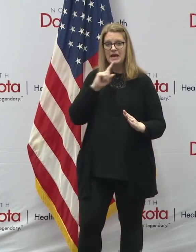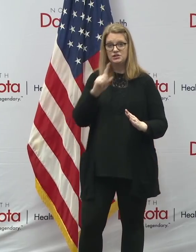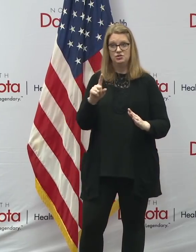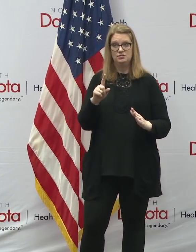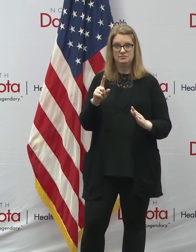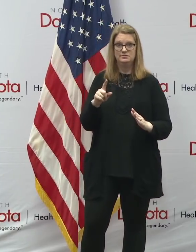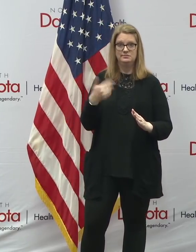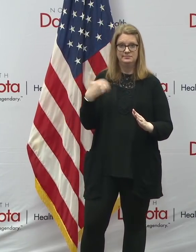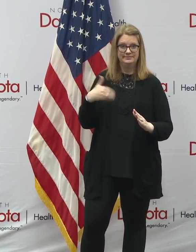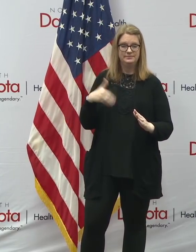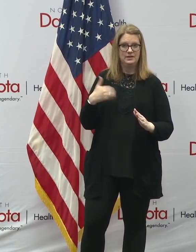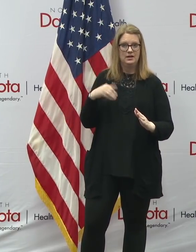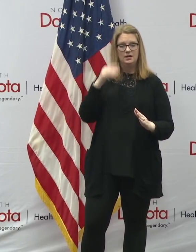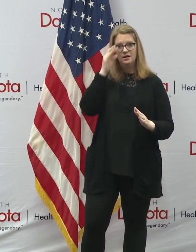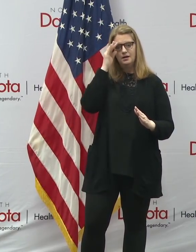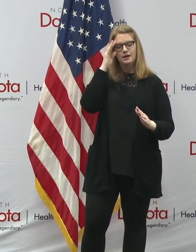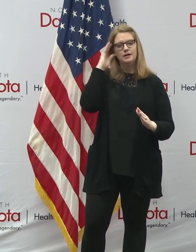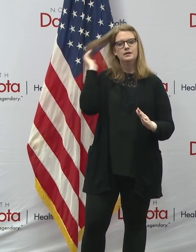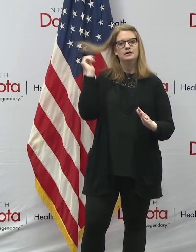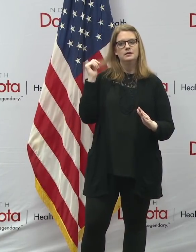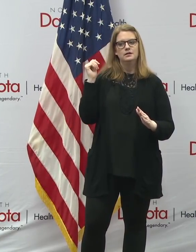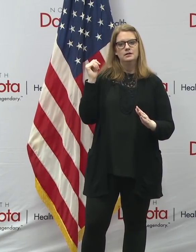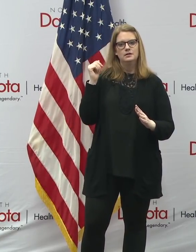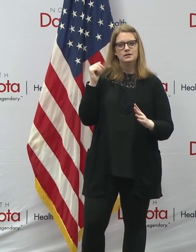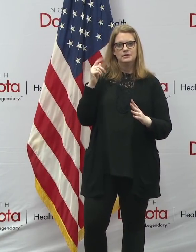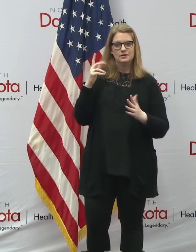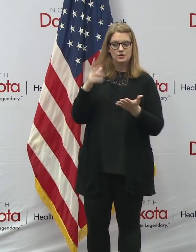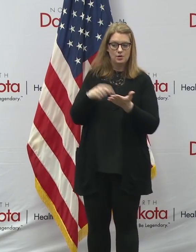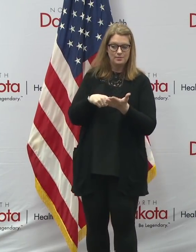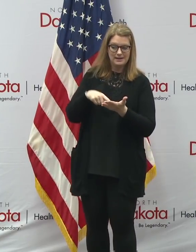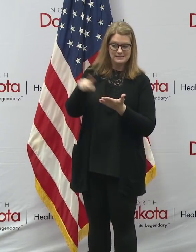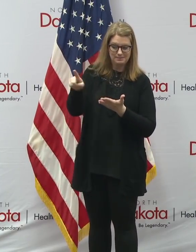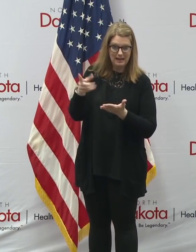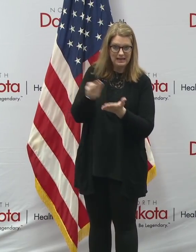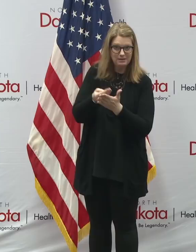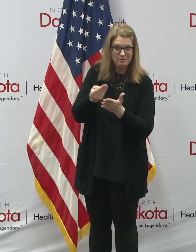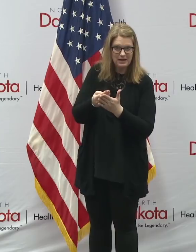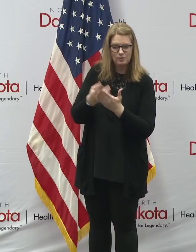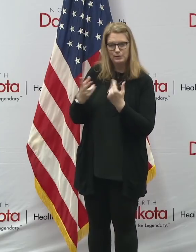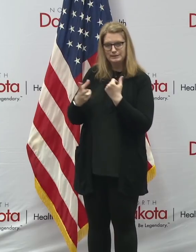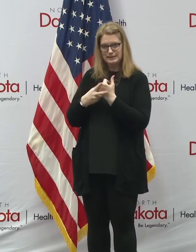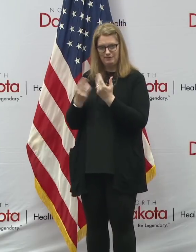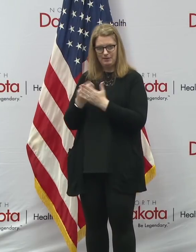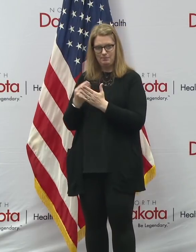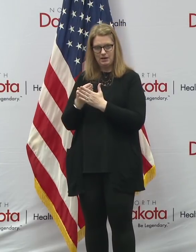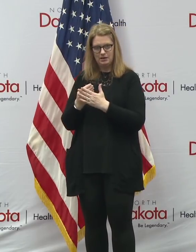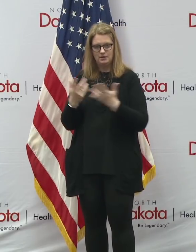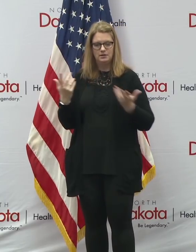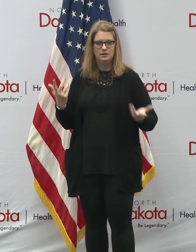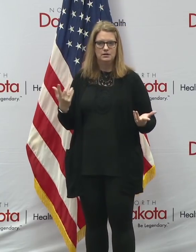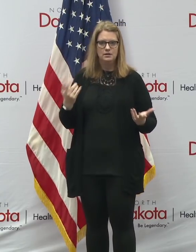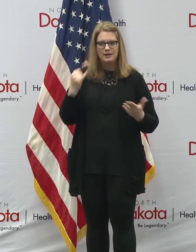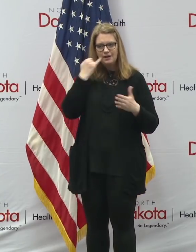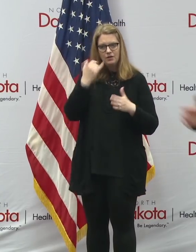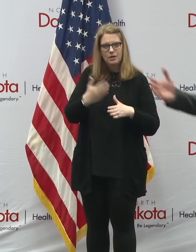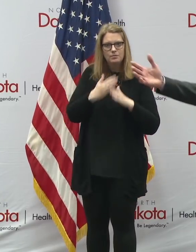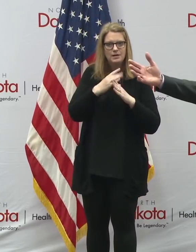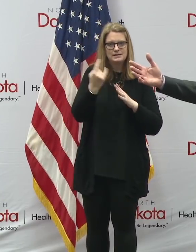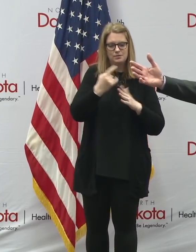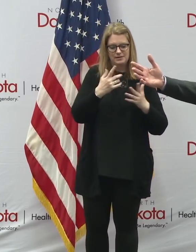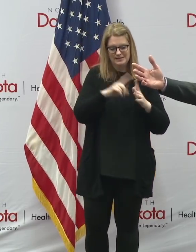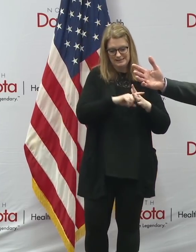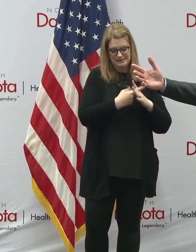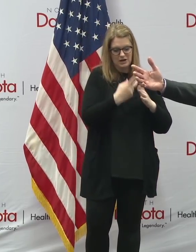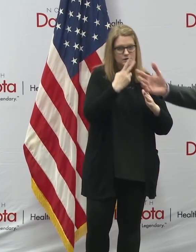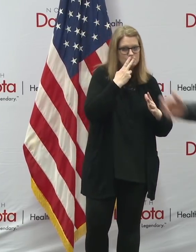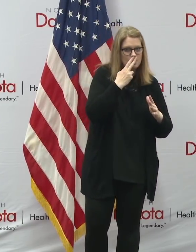you know, again, by spending dollars, we're saving dollars because just like if you can prevent someone from starting smoking when they're young,